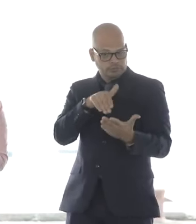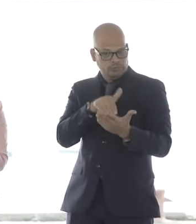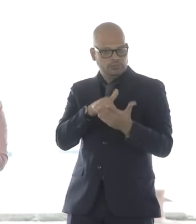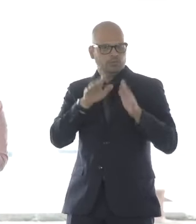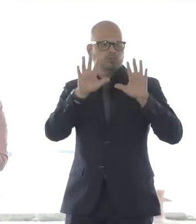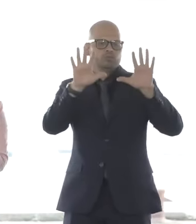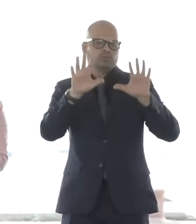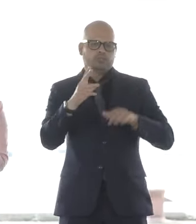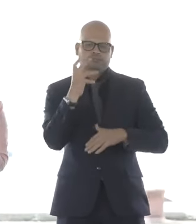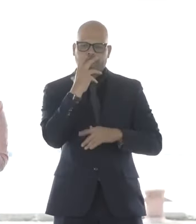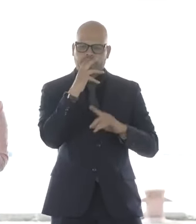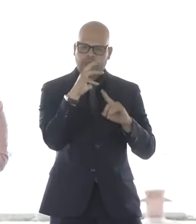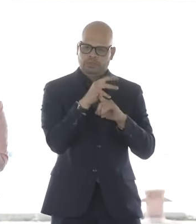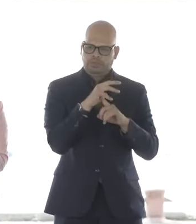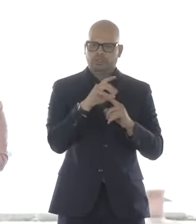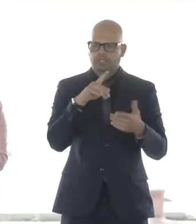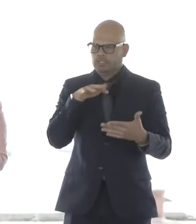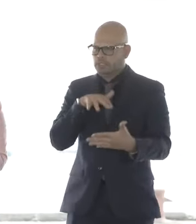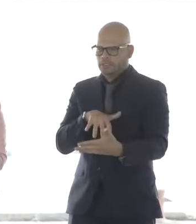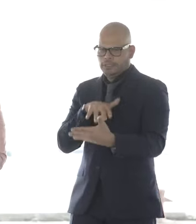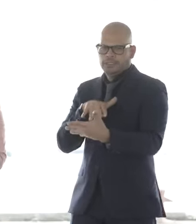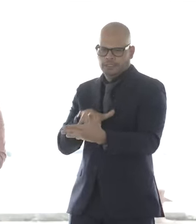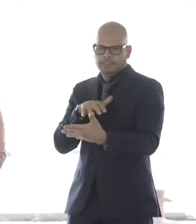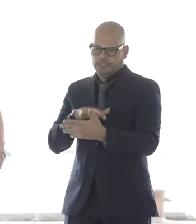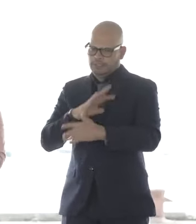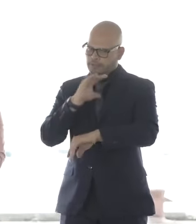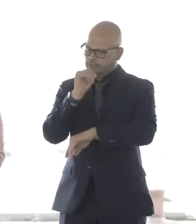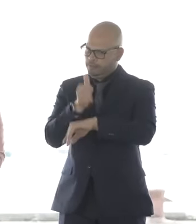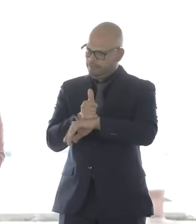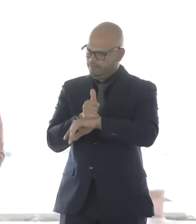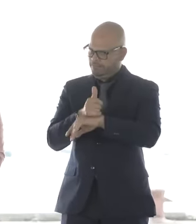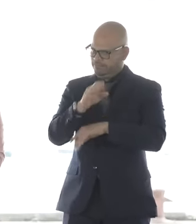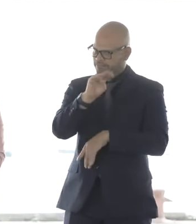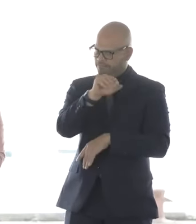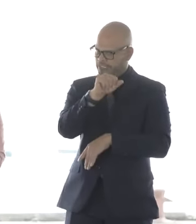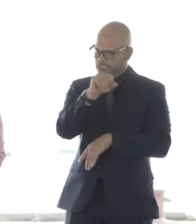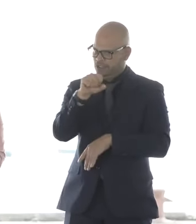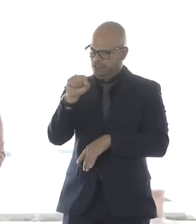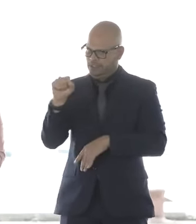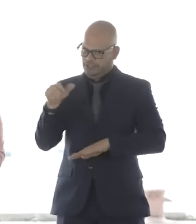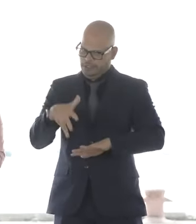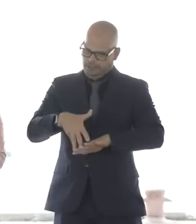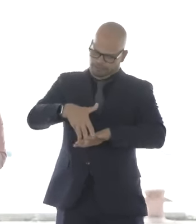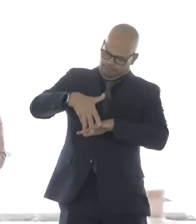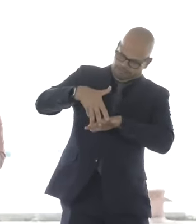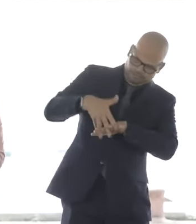technology. So that's pretty awesome that Massachusetts was chosen to be the place.